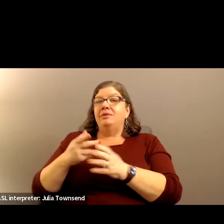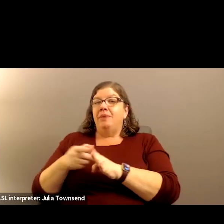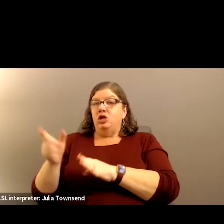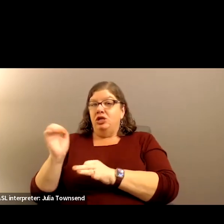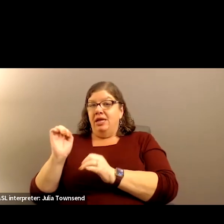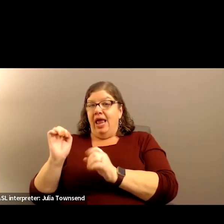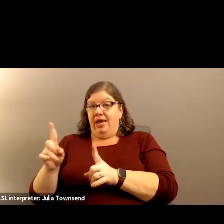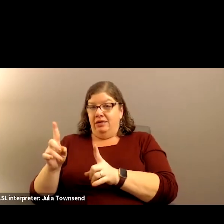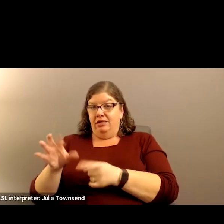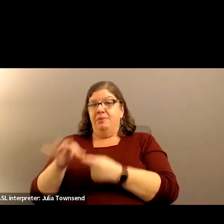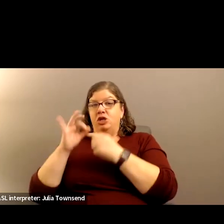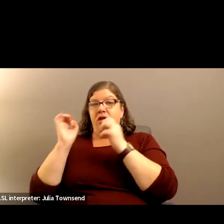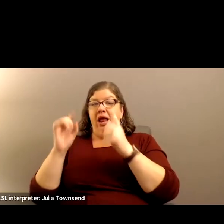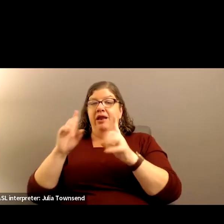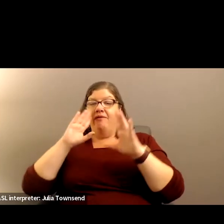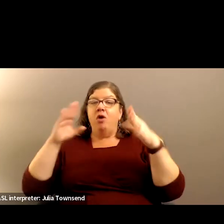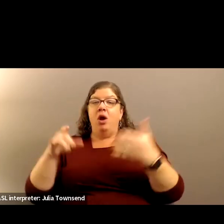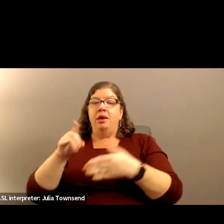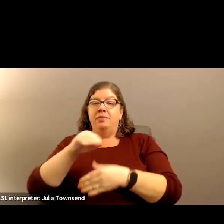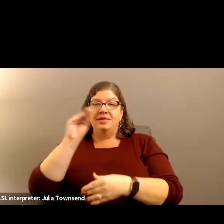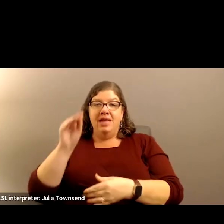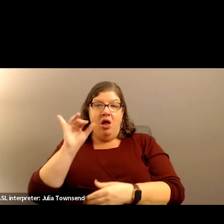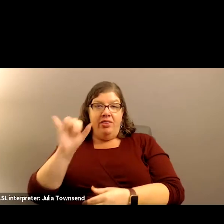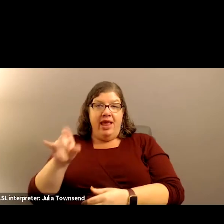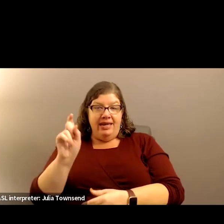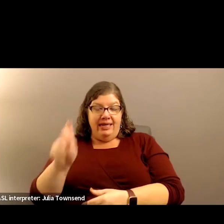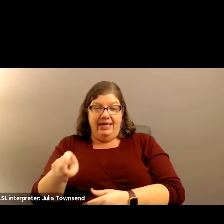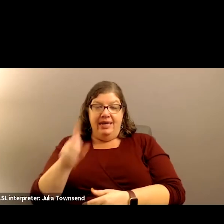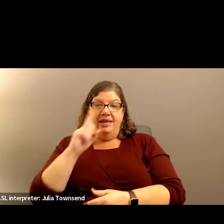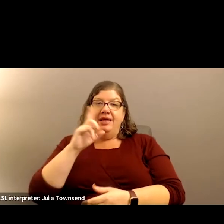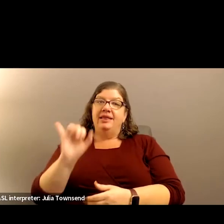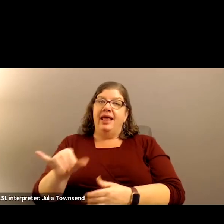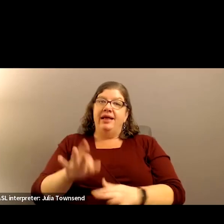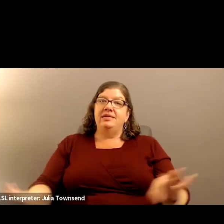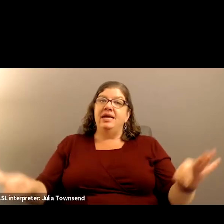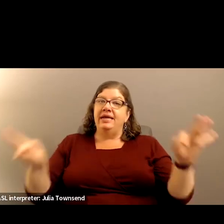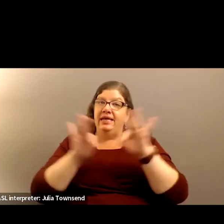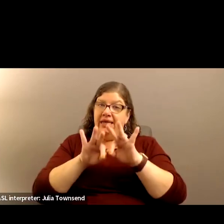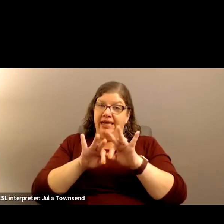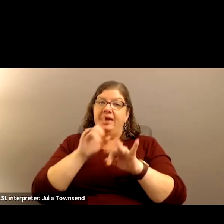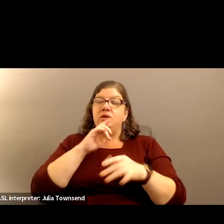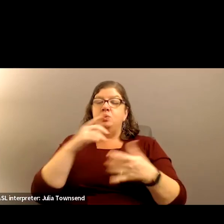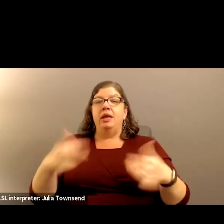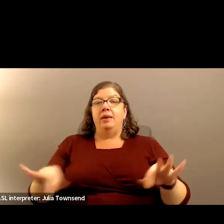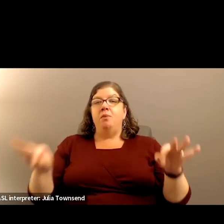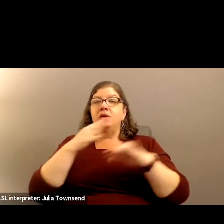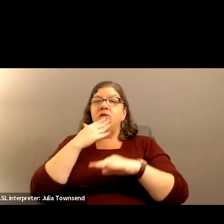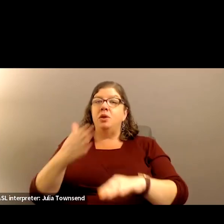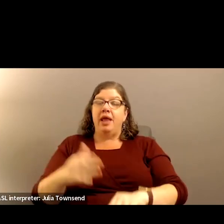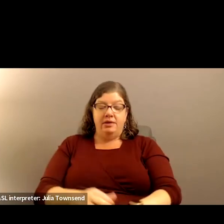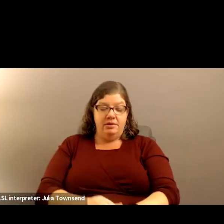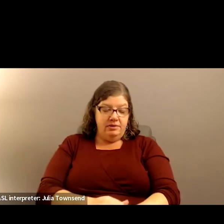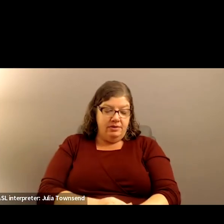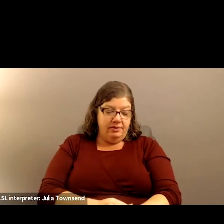and actually just focus 100% on this need. I think that's a key and it's really important. So thanks. Thanks.